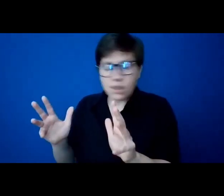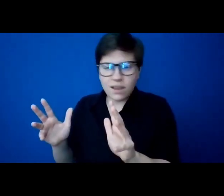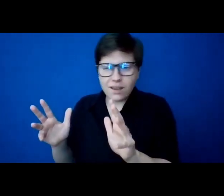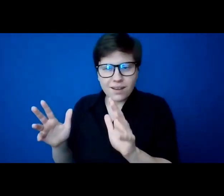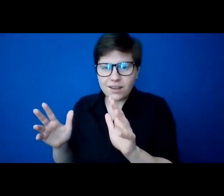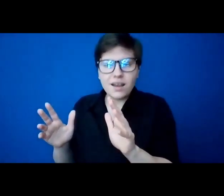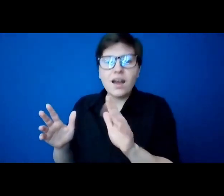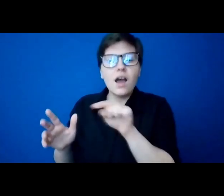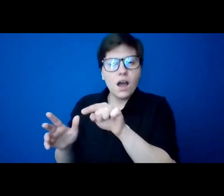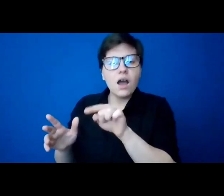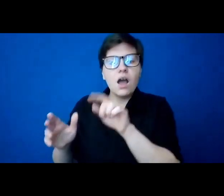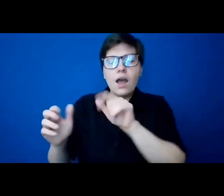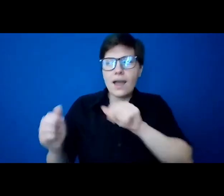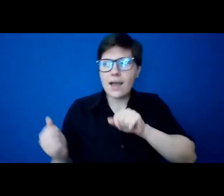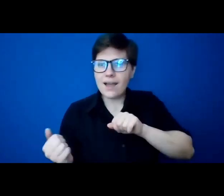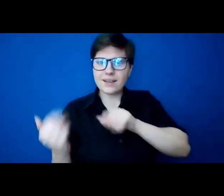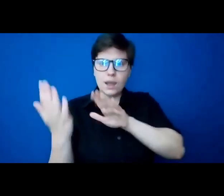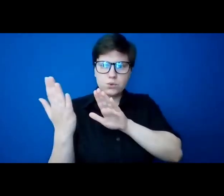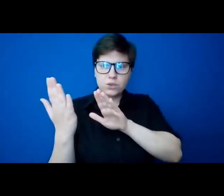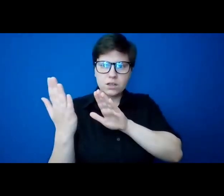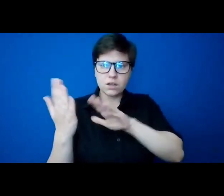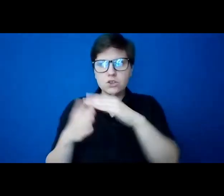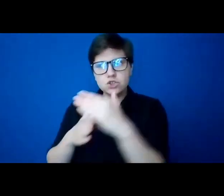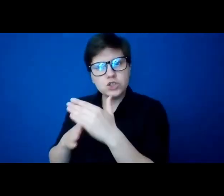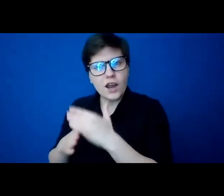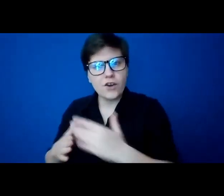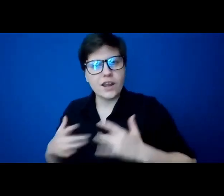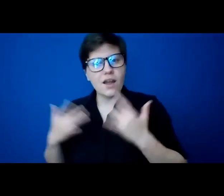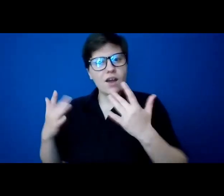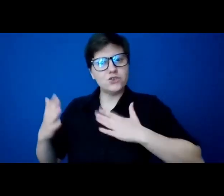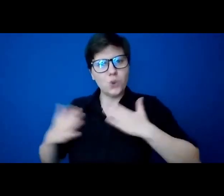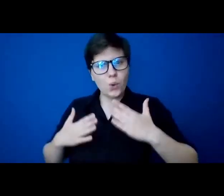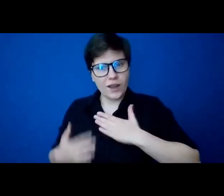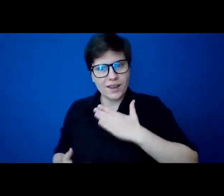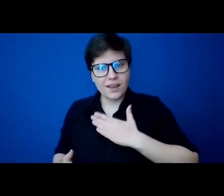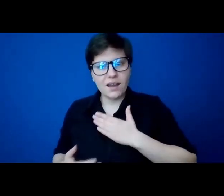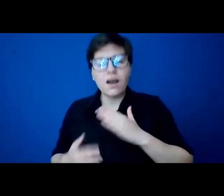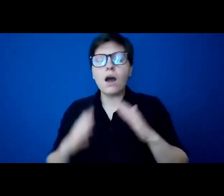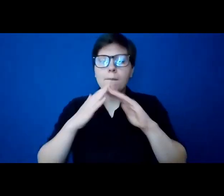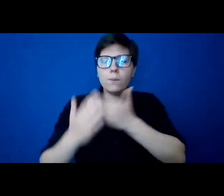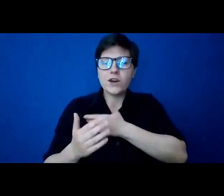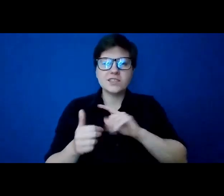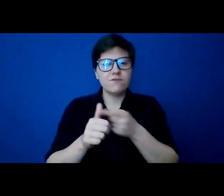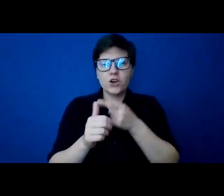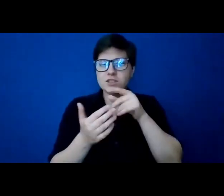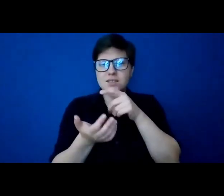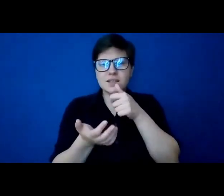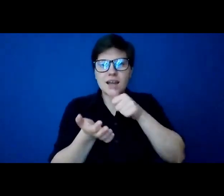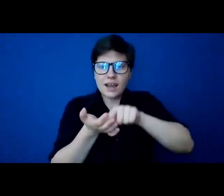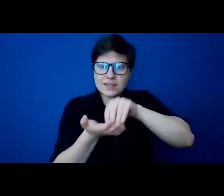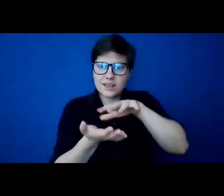also encountering and sharing joy. Pope Francis's first encyclical, as you recall,